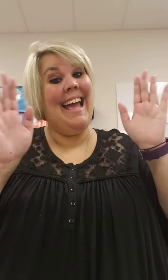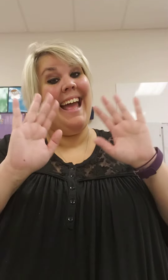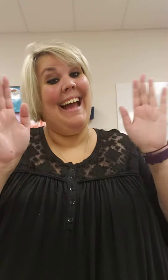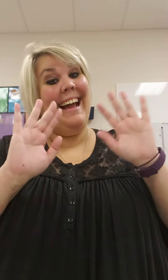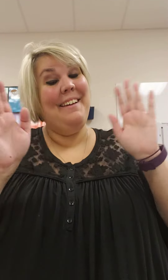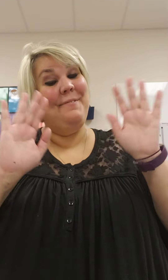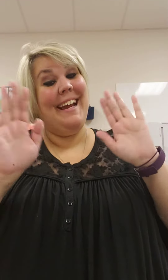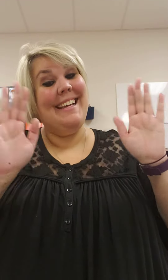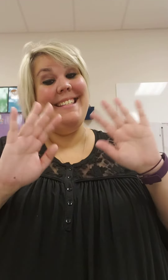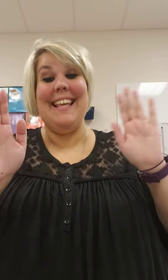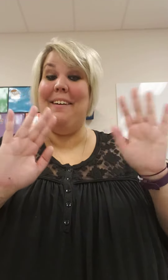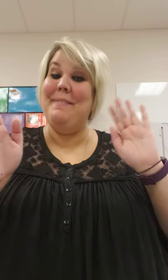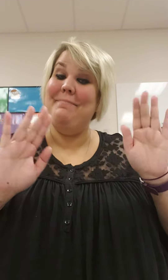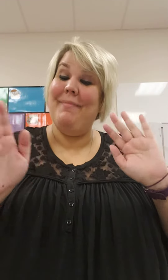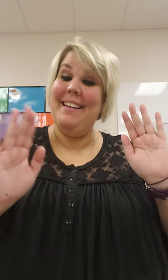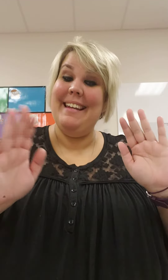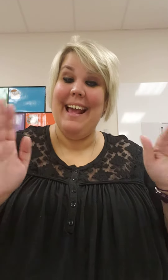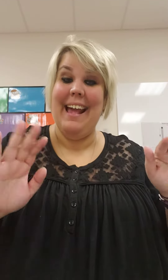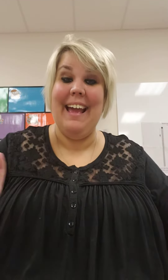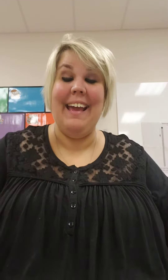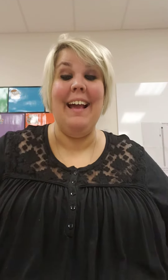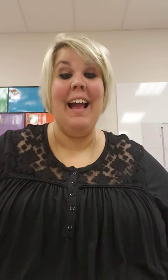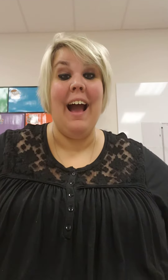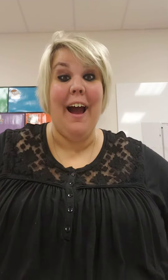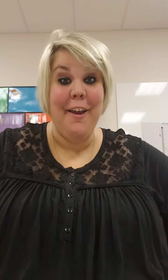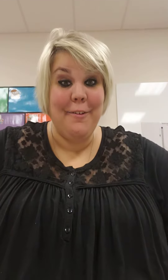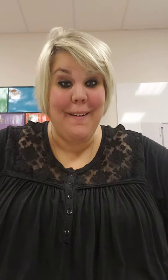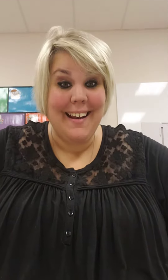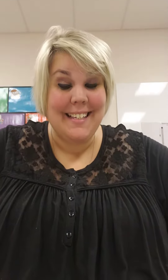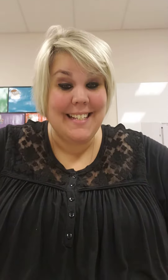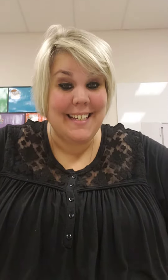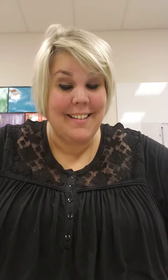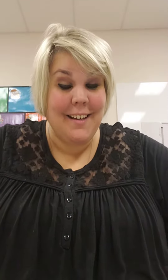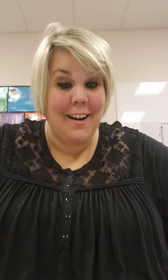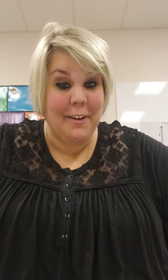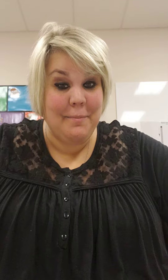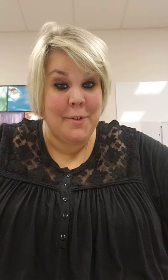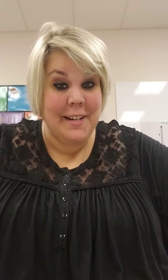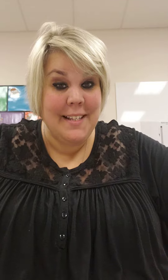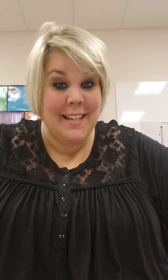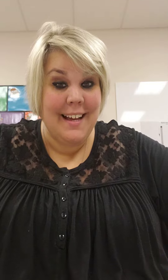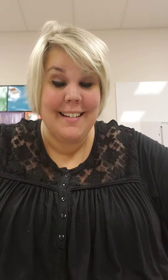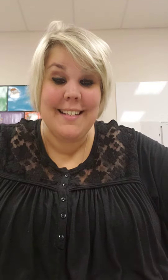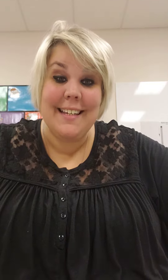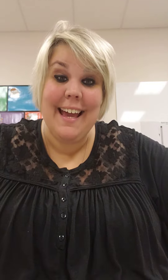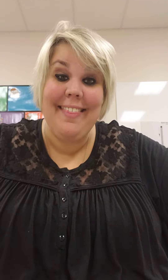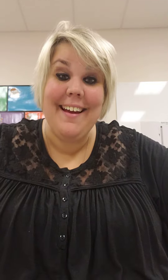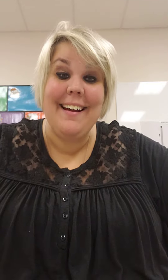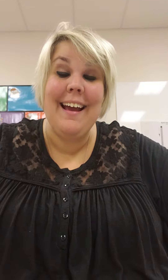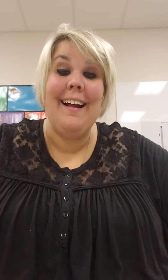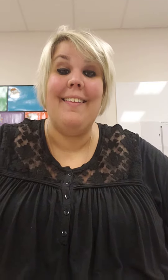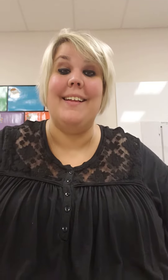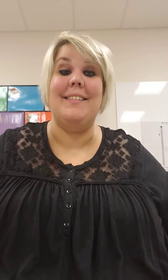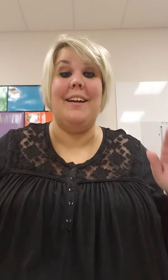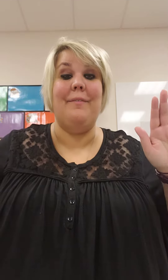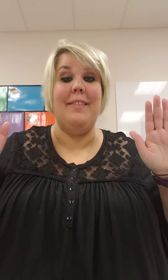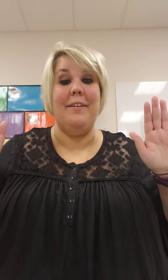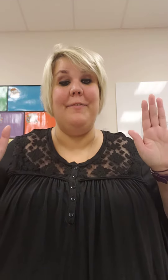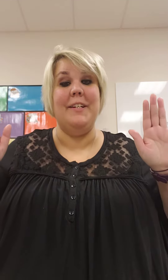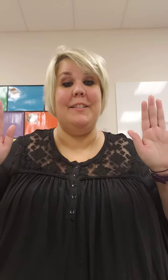Hi friends! Happy Monday! Are you ready to sing our good morning songs together? Let's start with our first